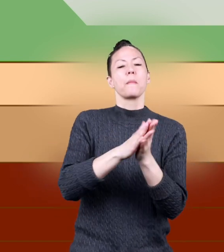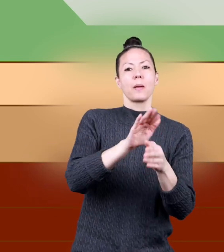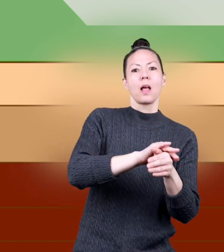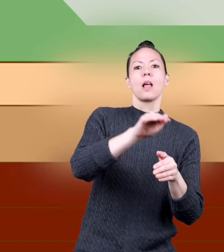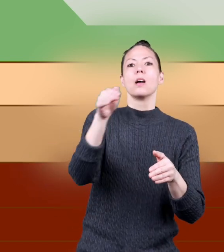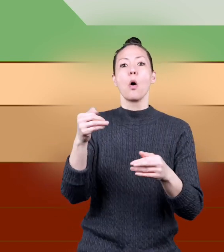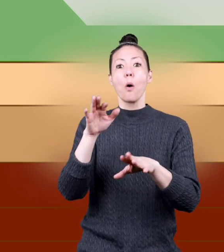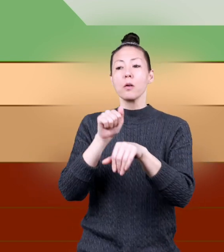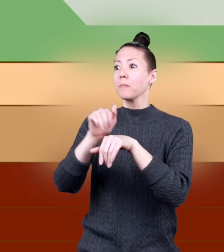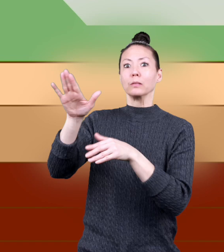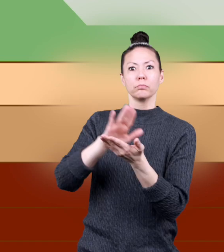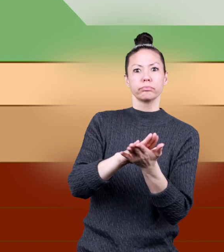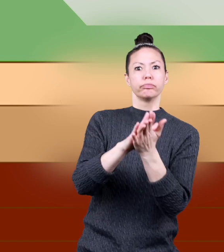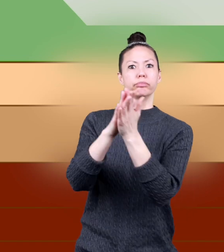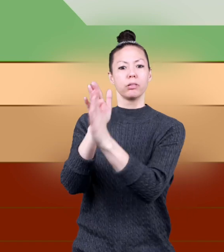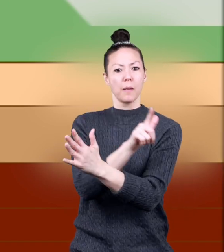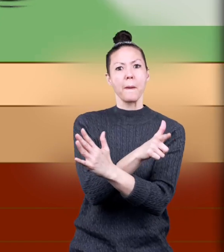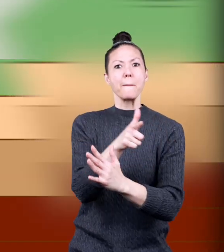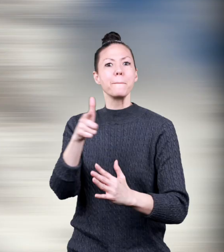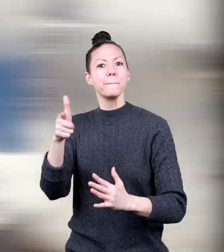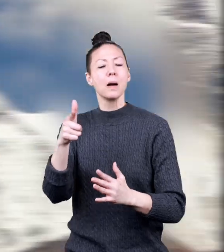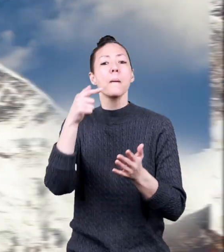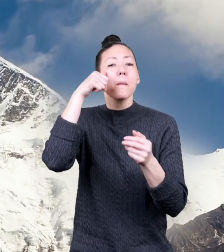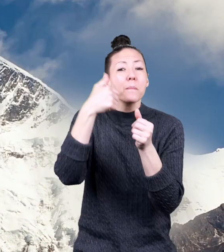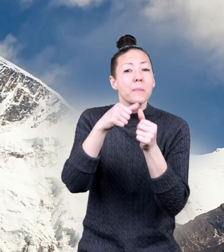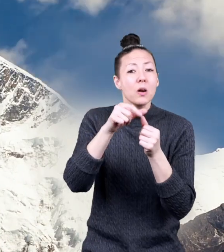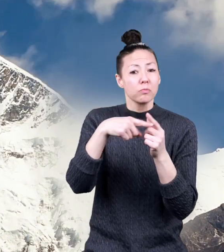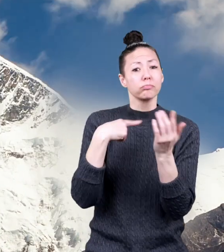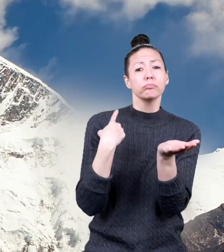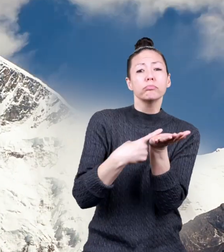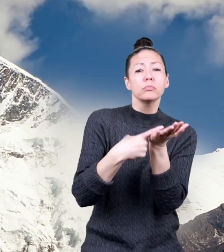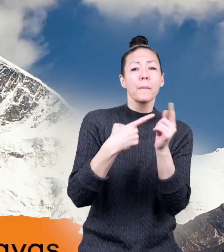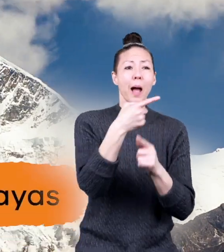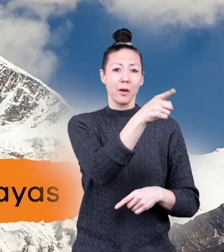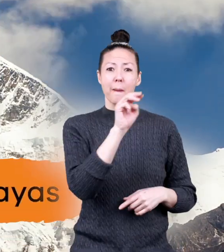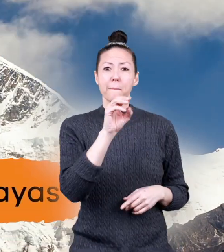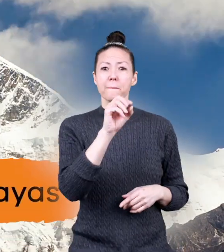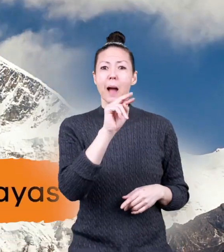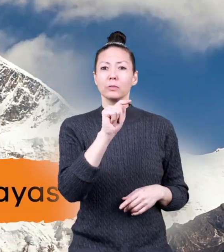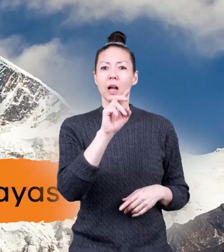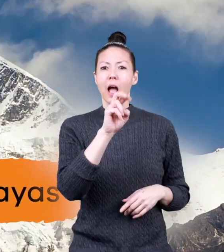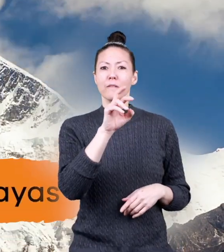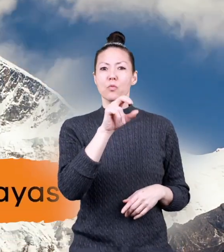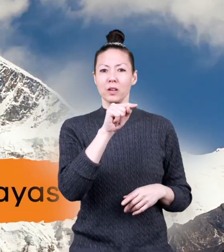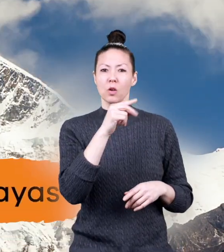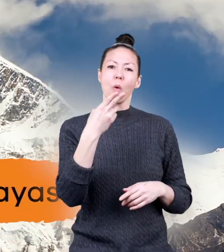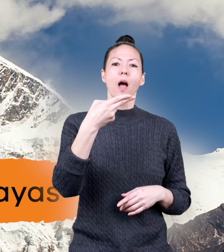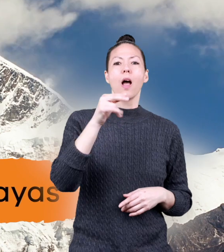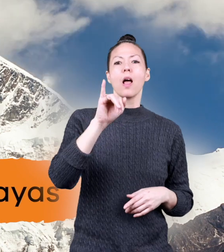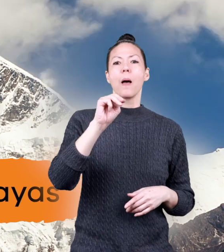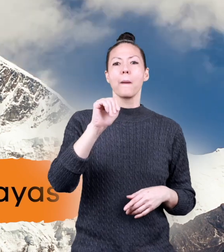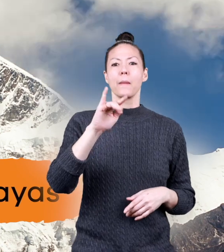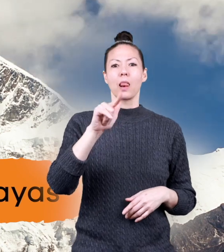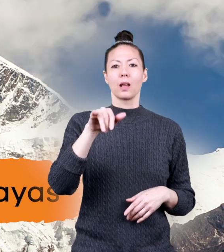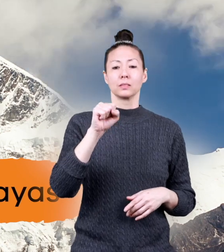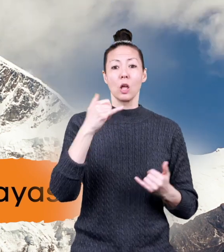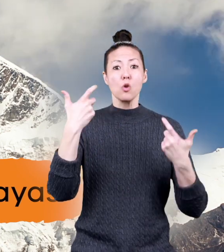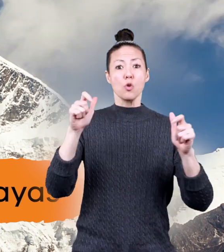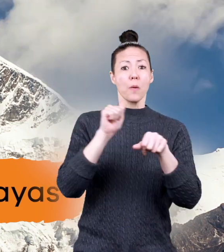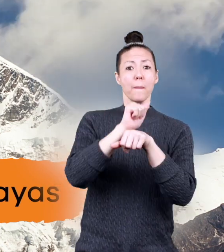hills into mountains. Remember when we talked about Mount Everest and the Himalayas? Those huge mountains